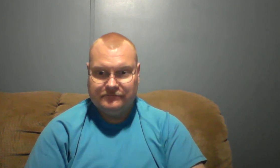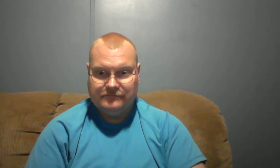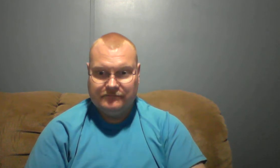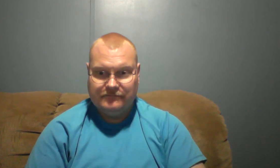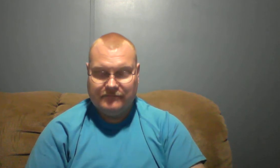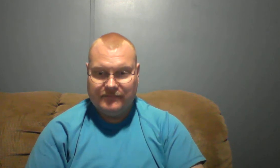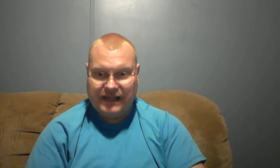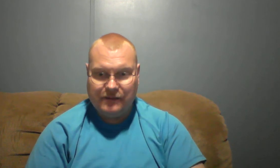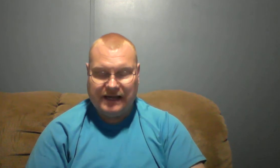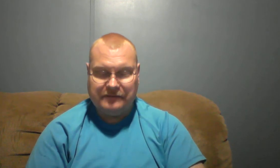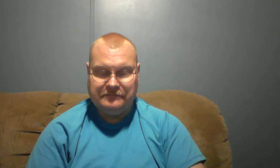Think about it.